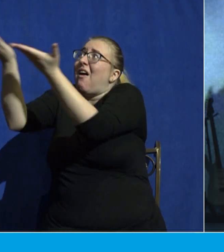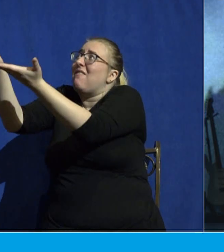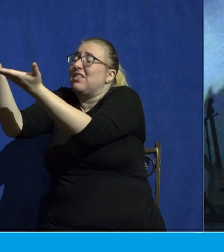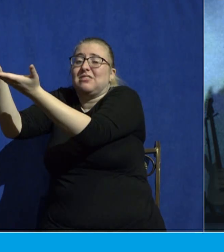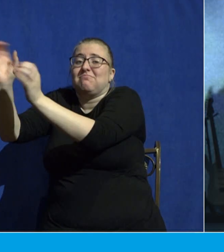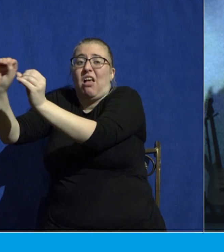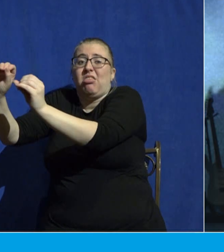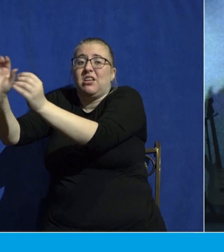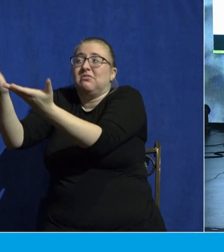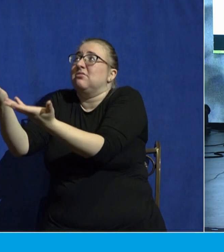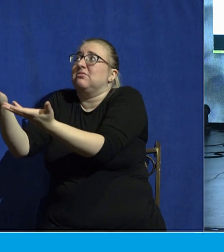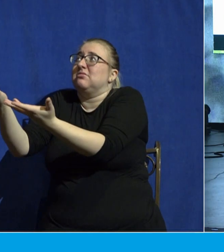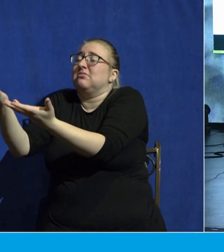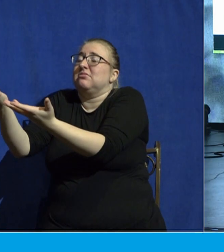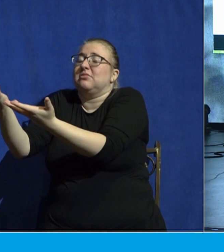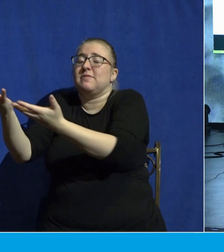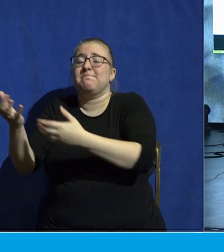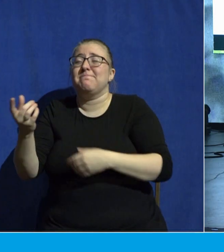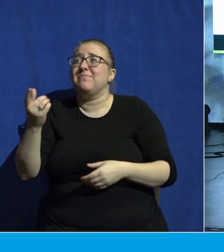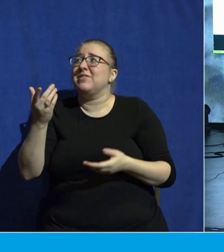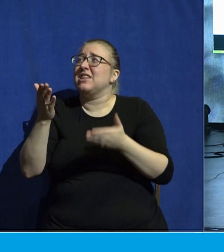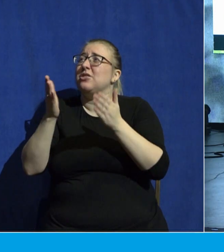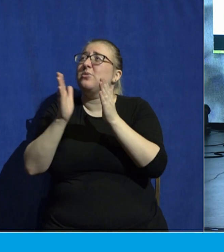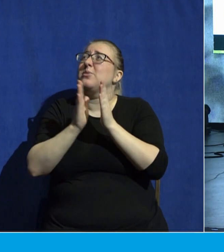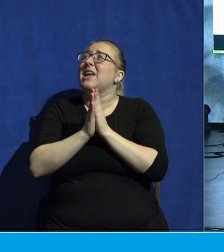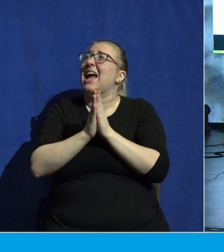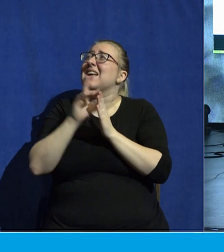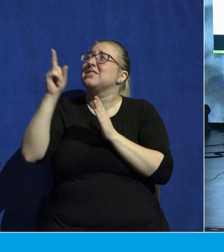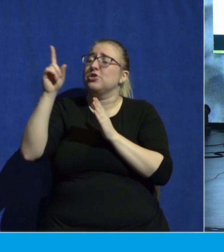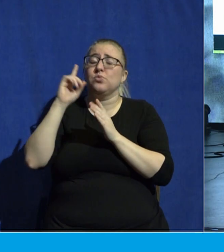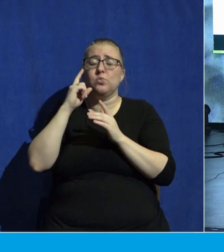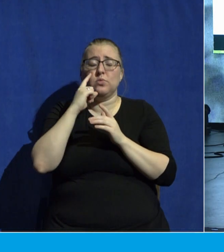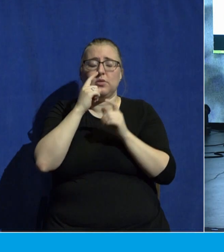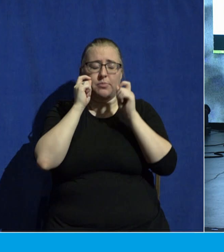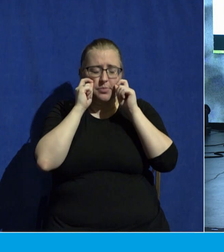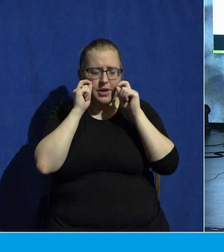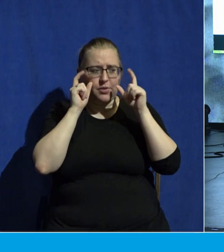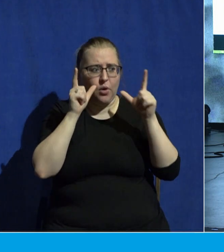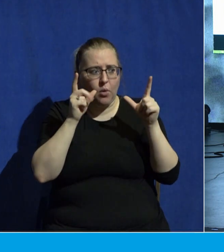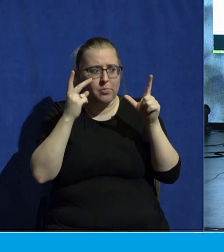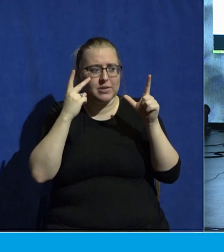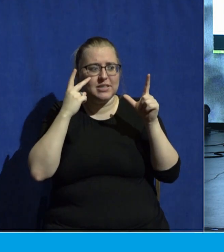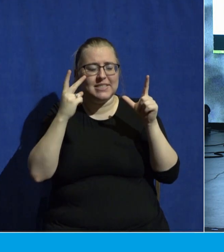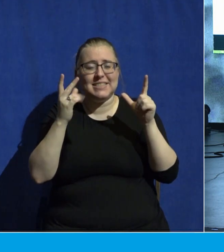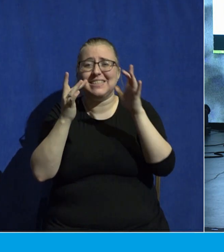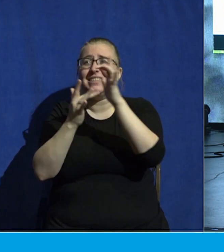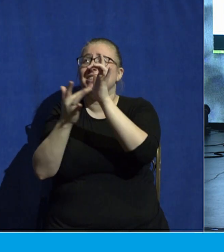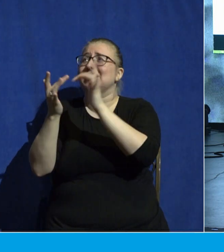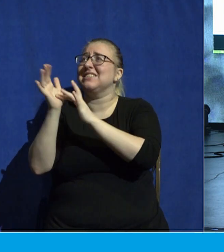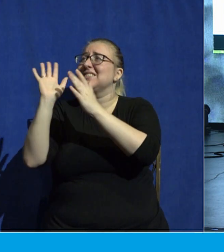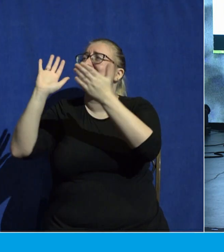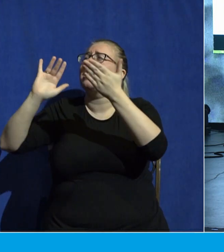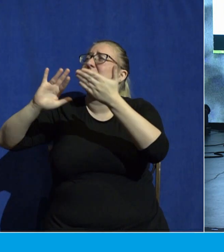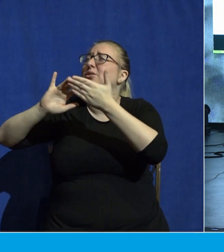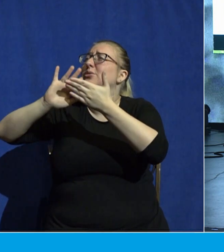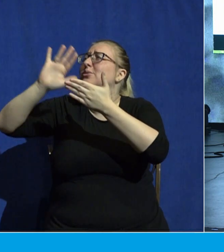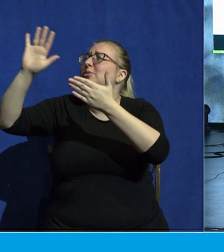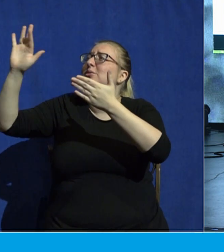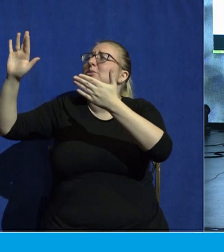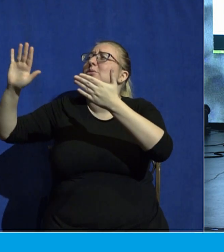and would you open our eyes to see the glory of Jesus for those of us who are in Christ